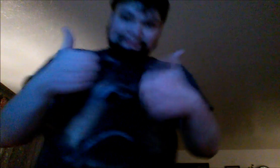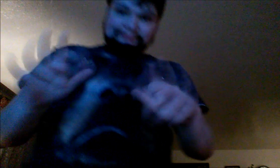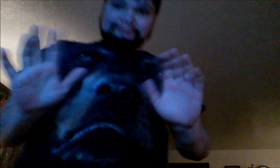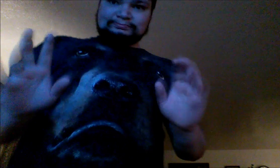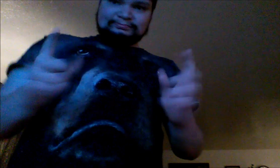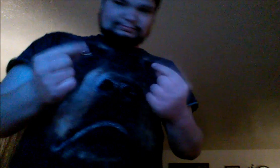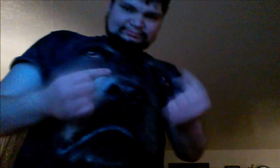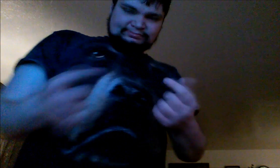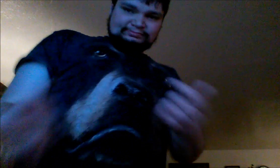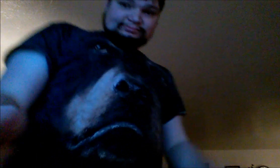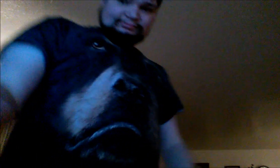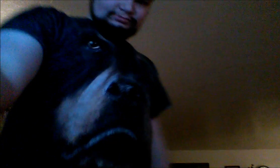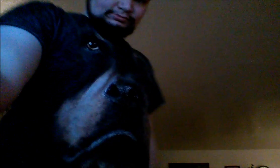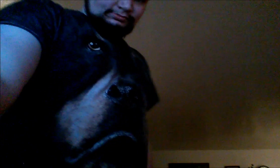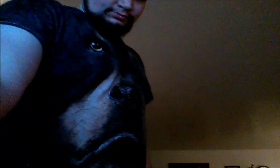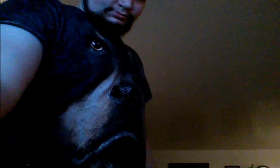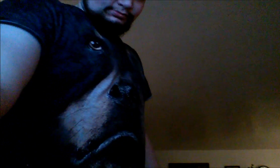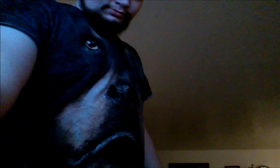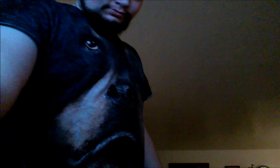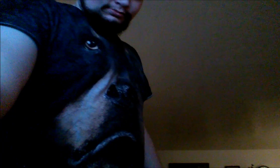lasts, and lasts. This holiday season... season... . ...